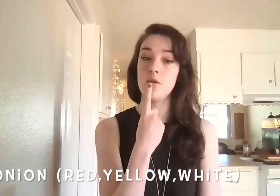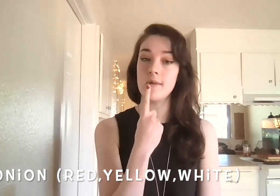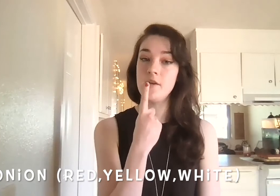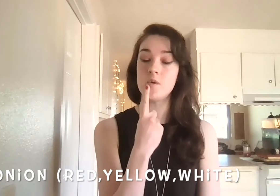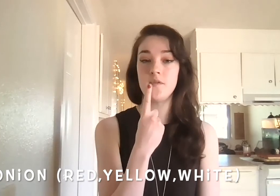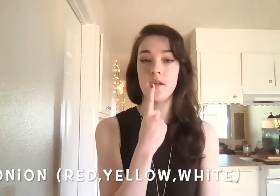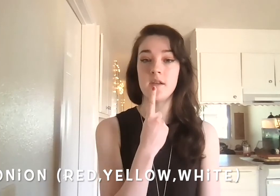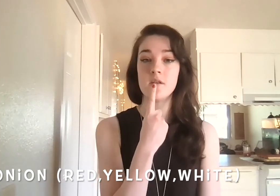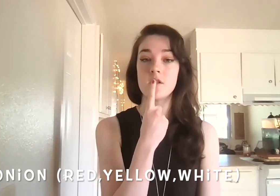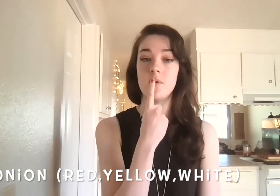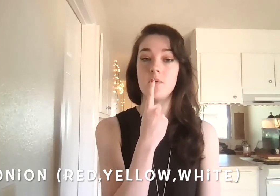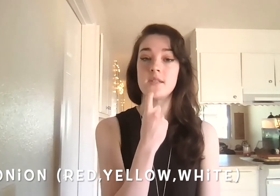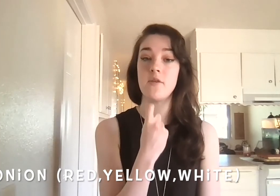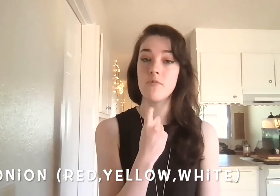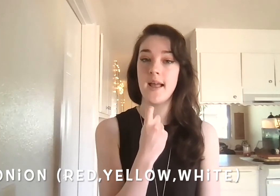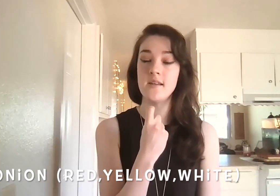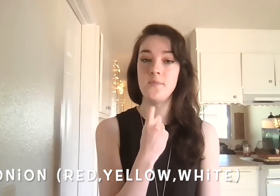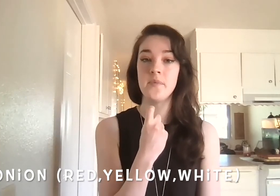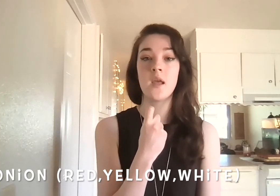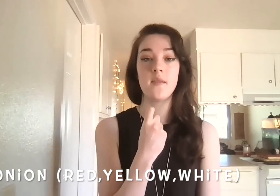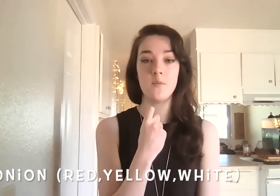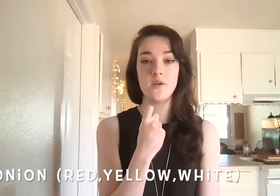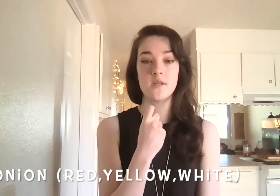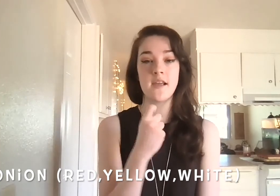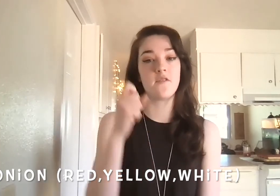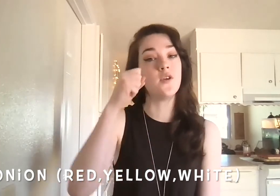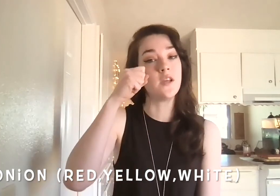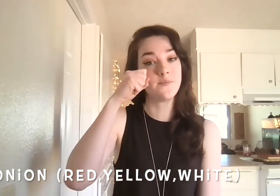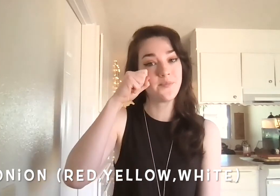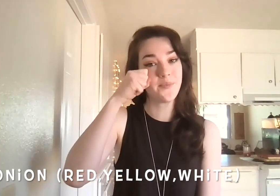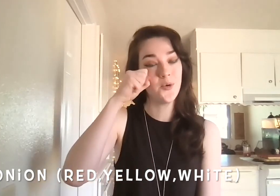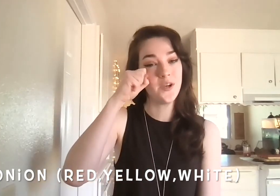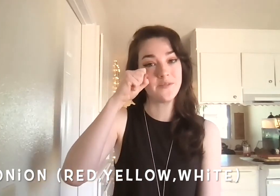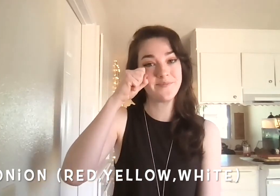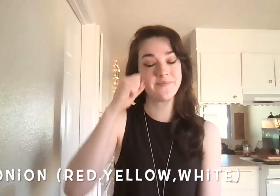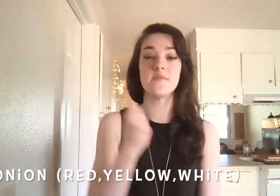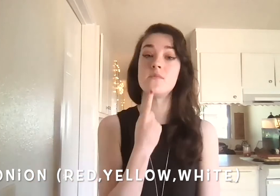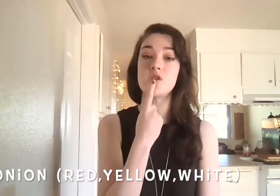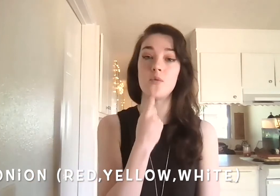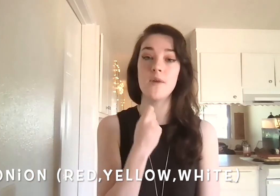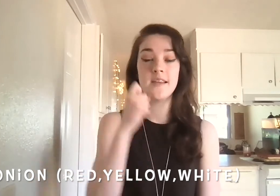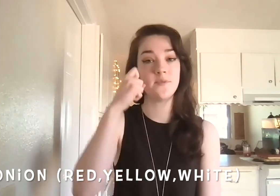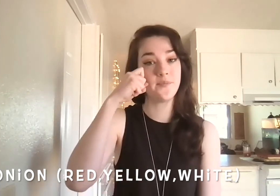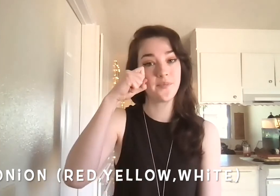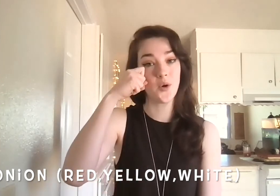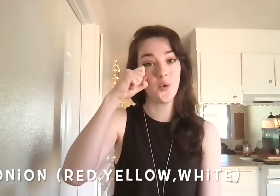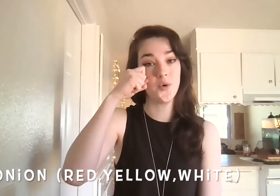red, which we've learned. So we would sign red and then we do the sign for onion. Onion. So red onion.